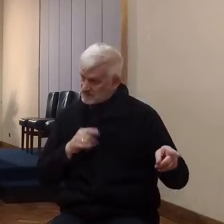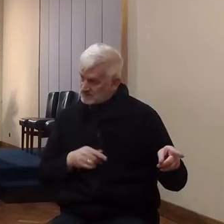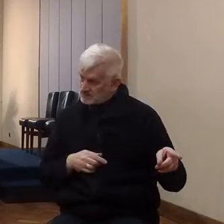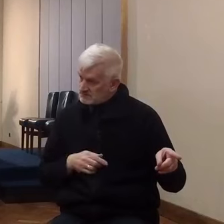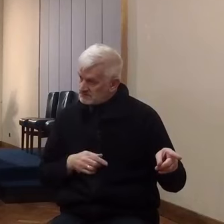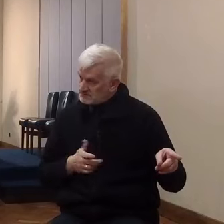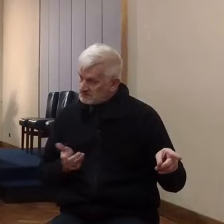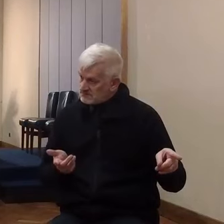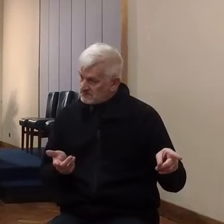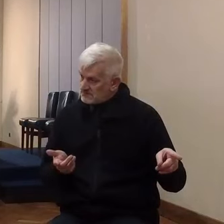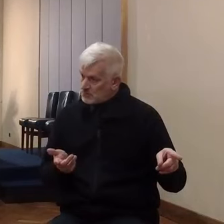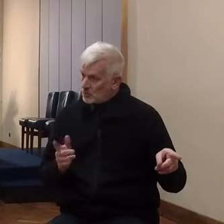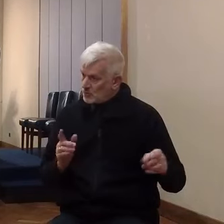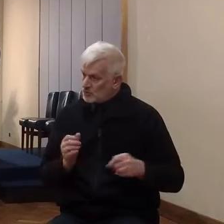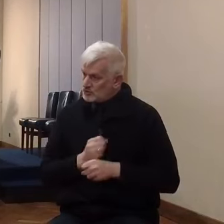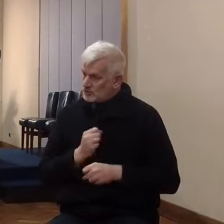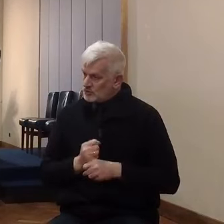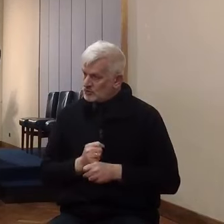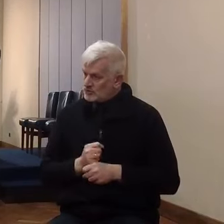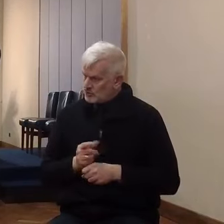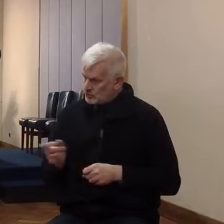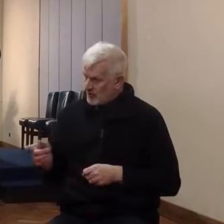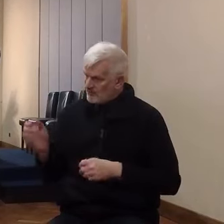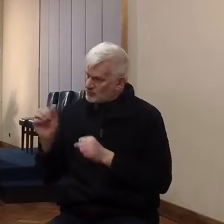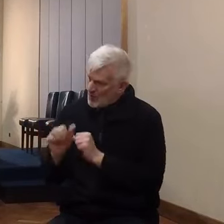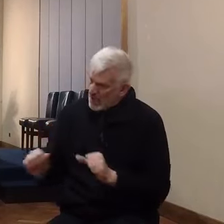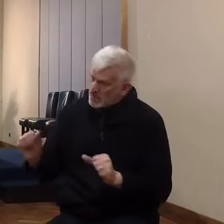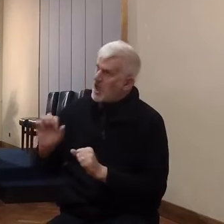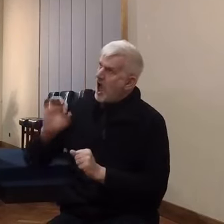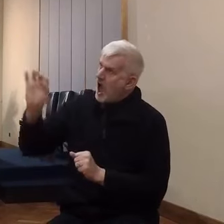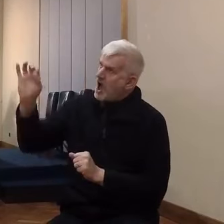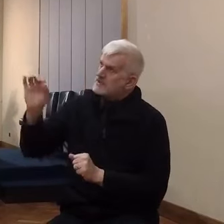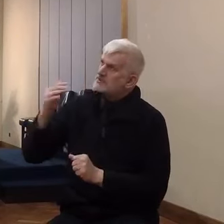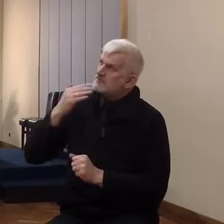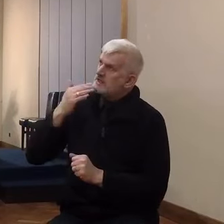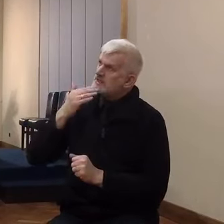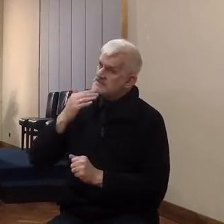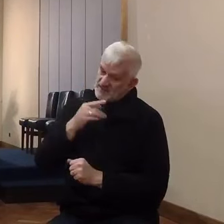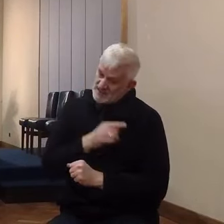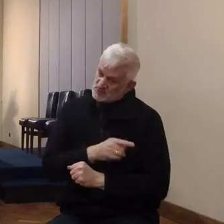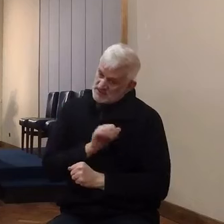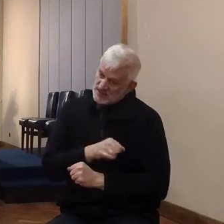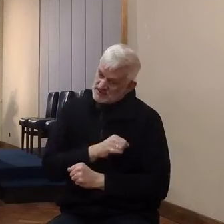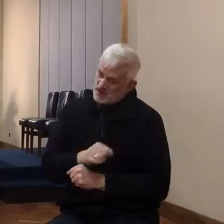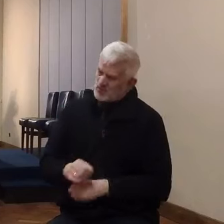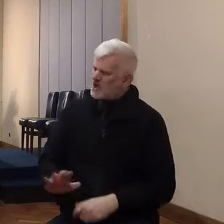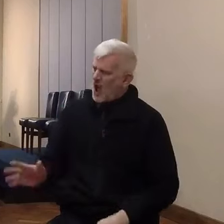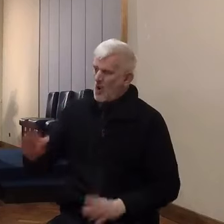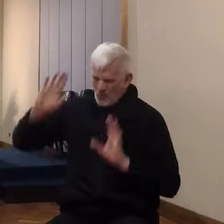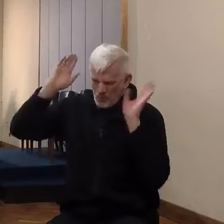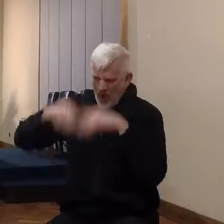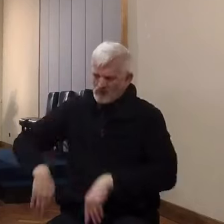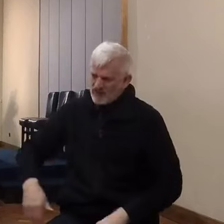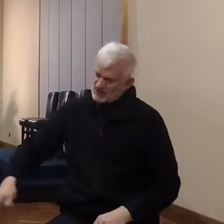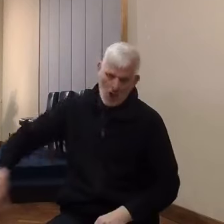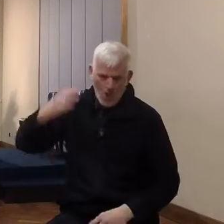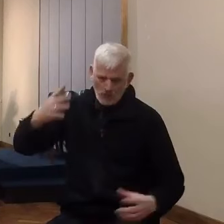encumber yourself with the problem of asking, is it the Lord's will? Get on with it. If you want that career,